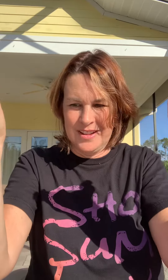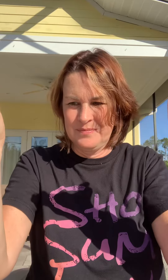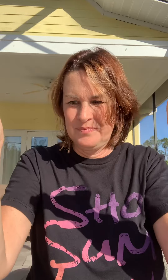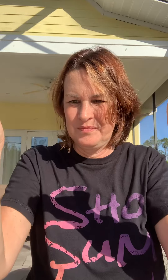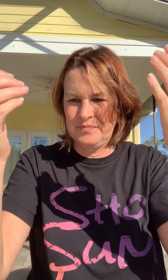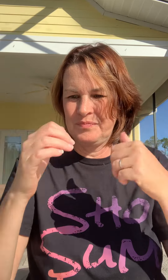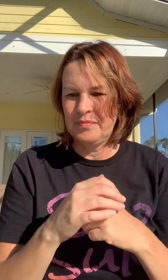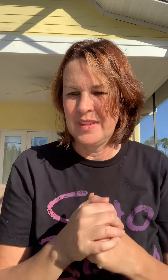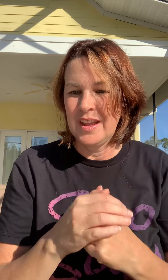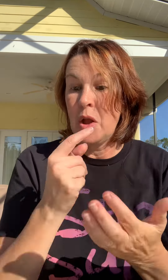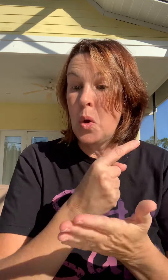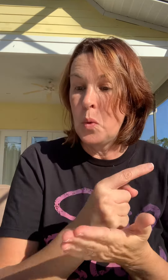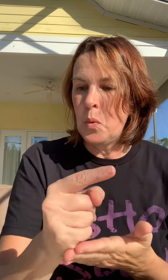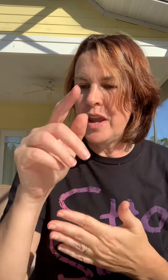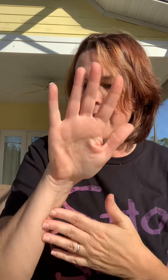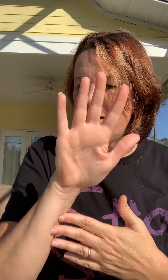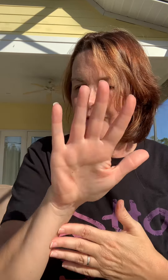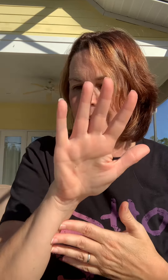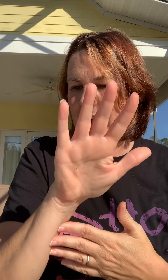week five